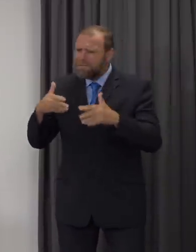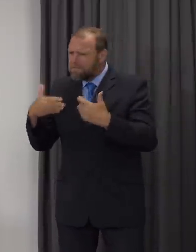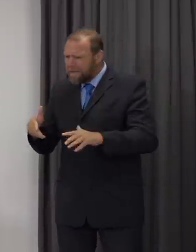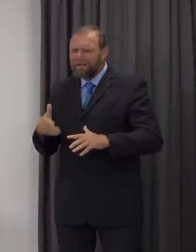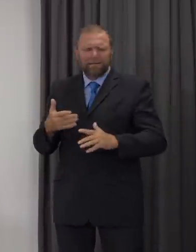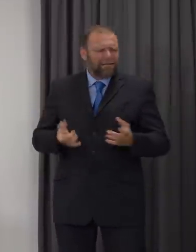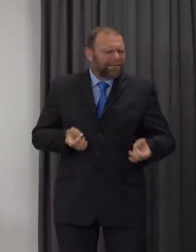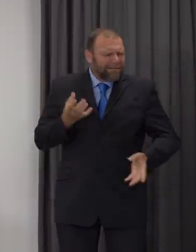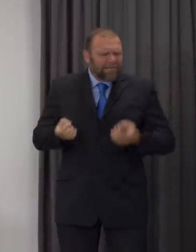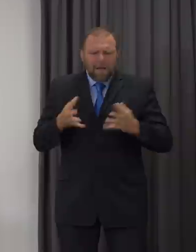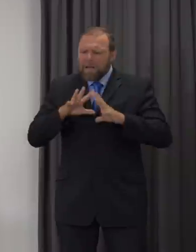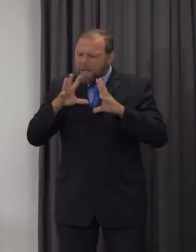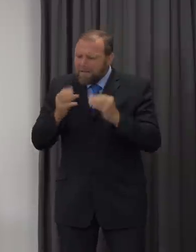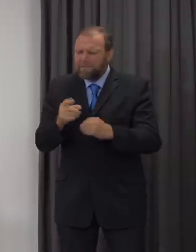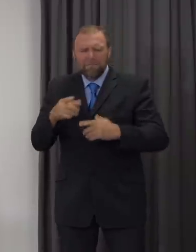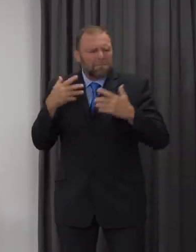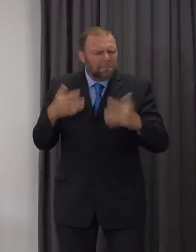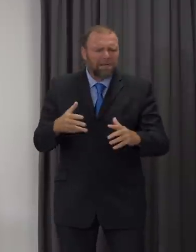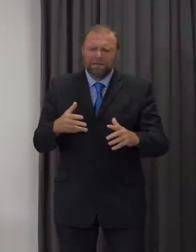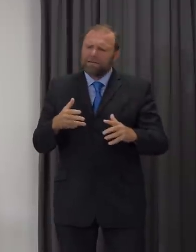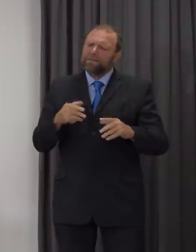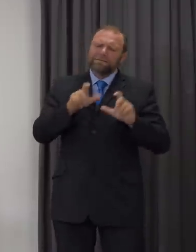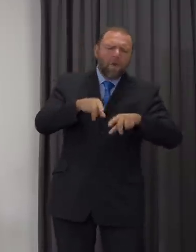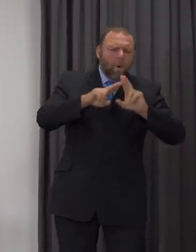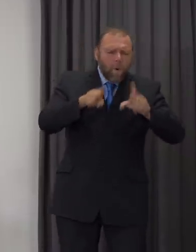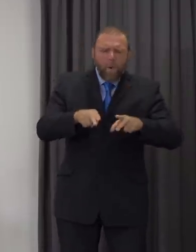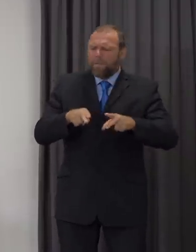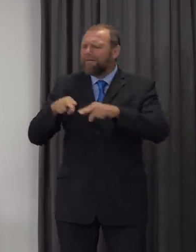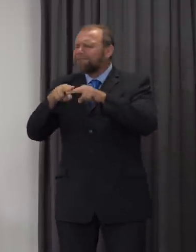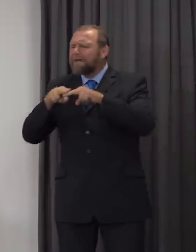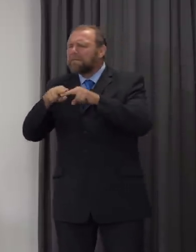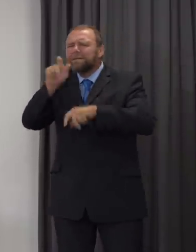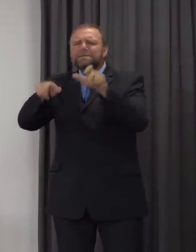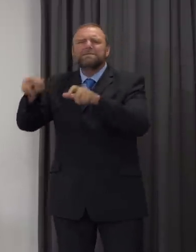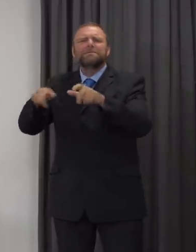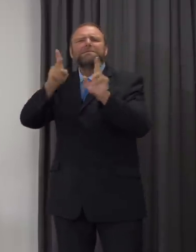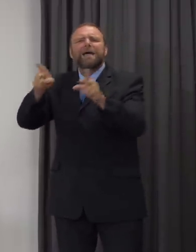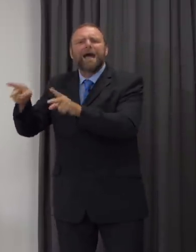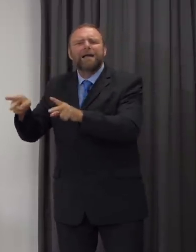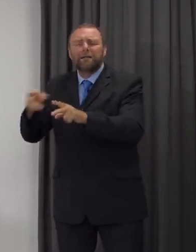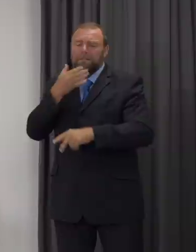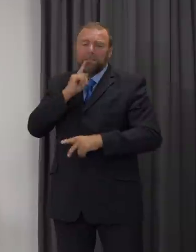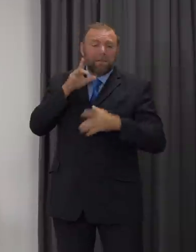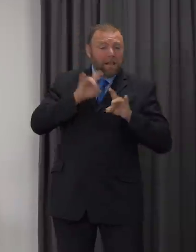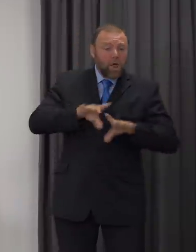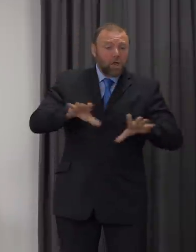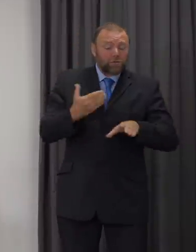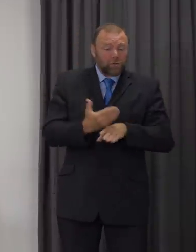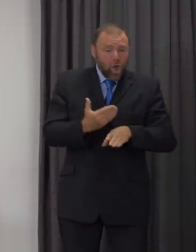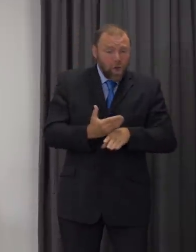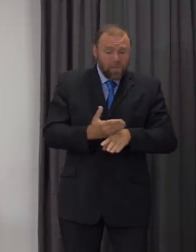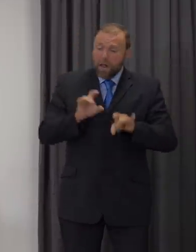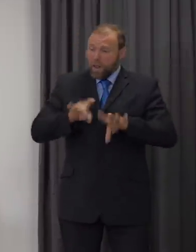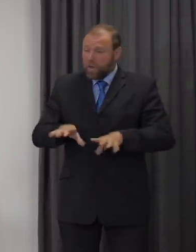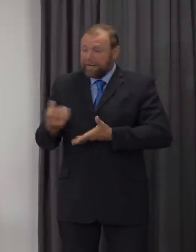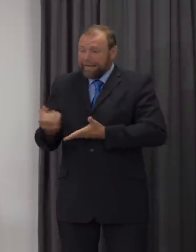Families have lost loved ones. People have lost jobs and livelihoods. This is